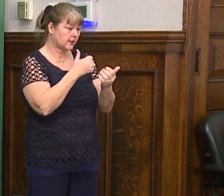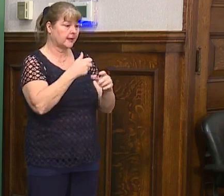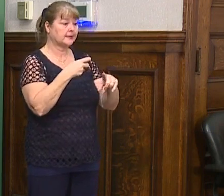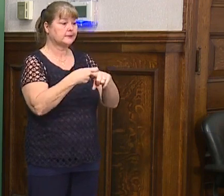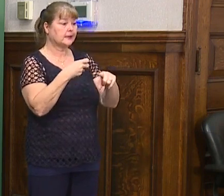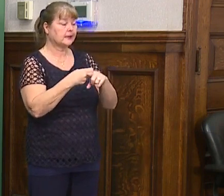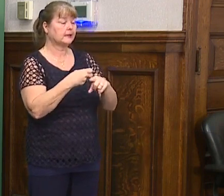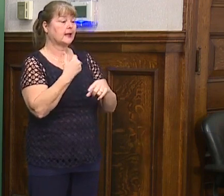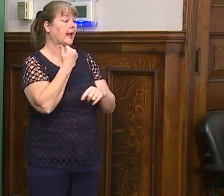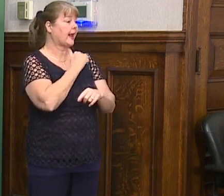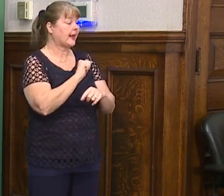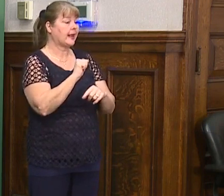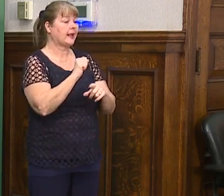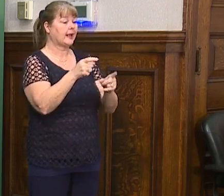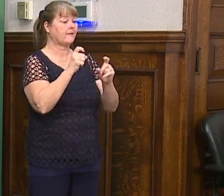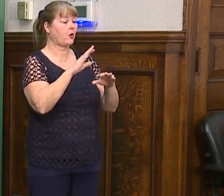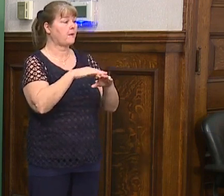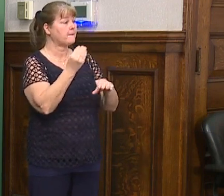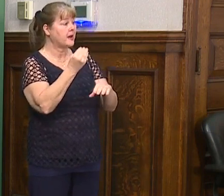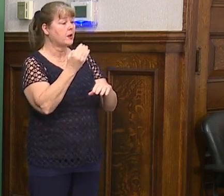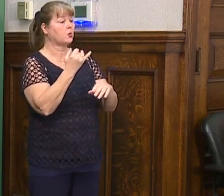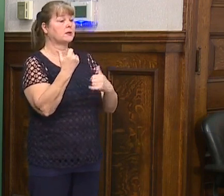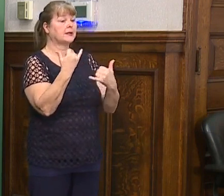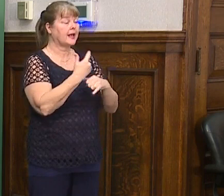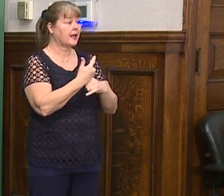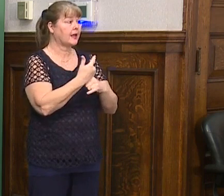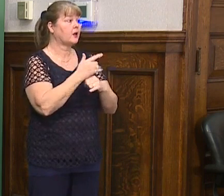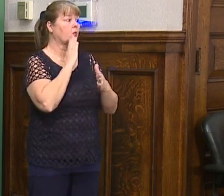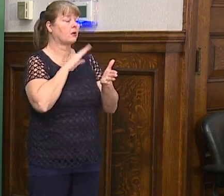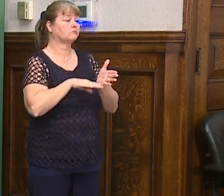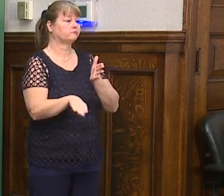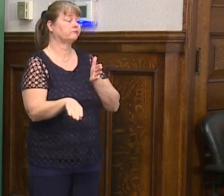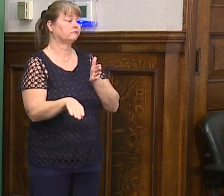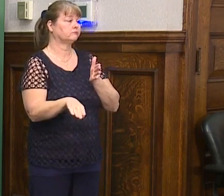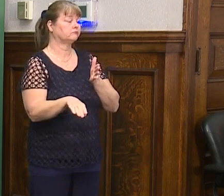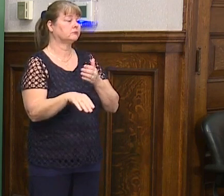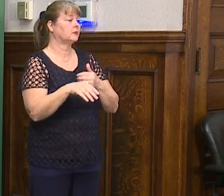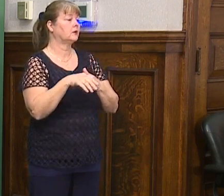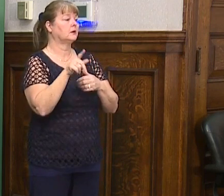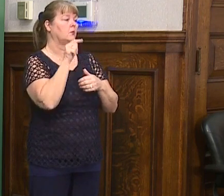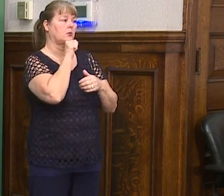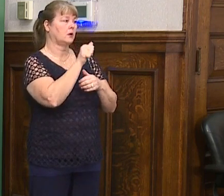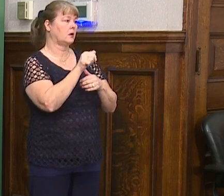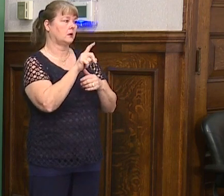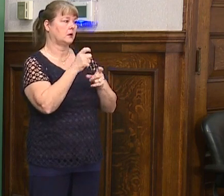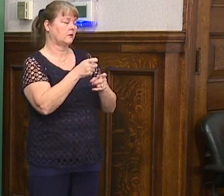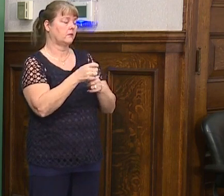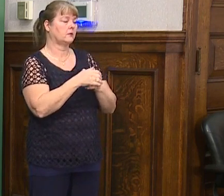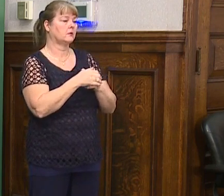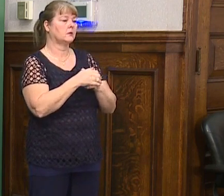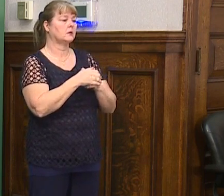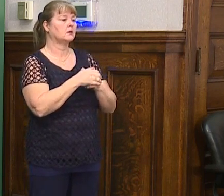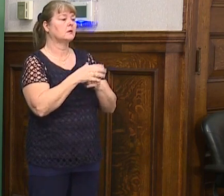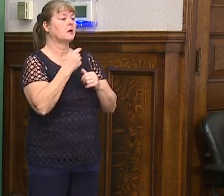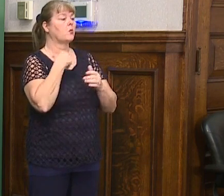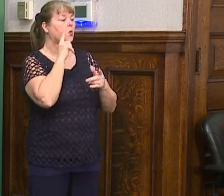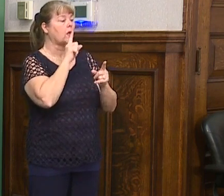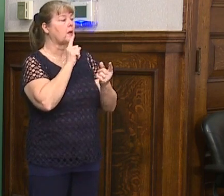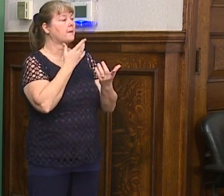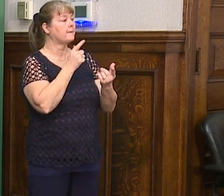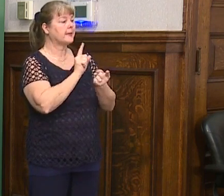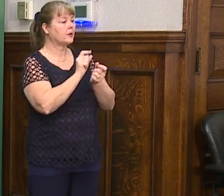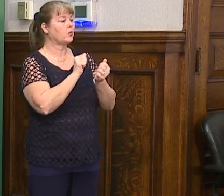tickets, any citations issued Monday and today will be forgiven. Those will not be enforced. And I am going to meet with parking services